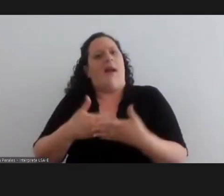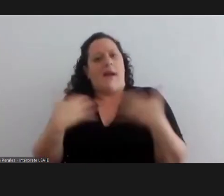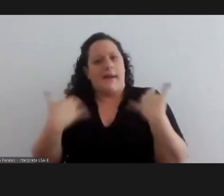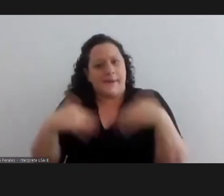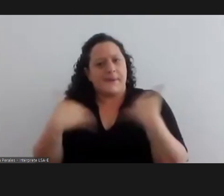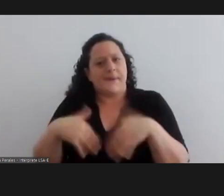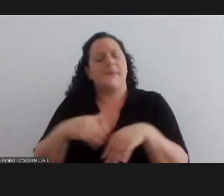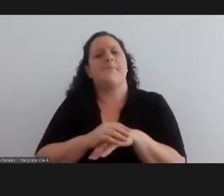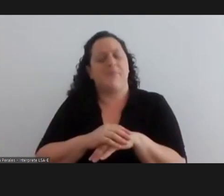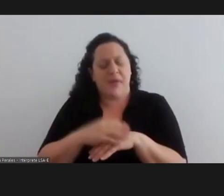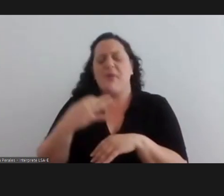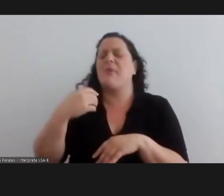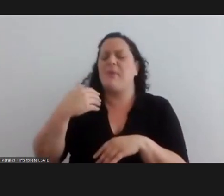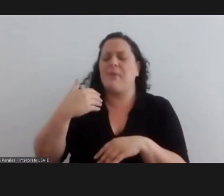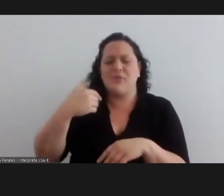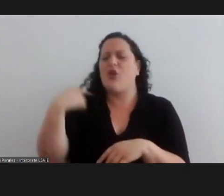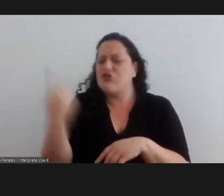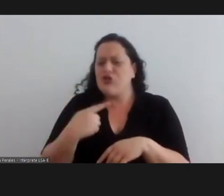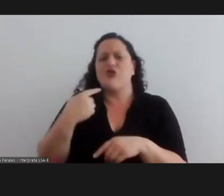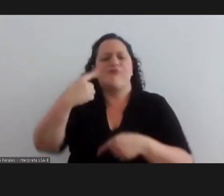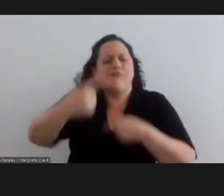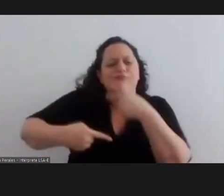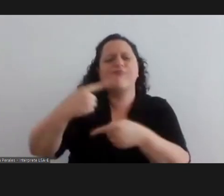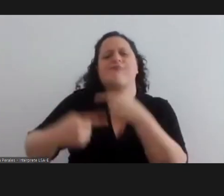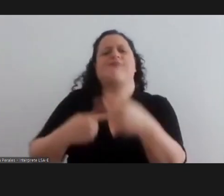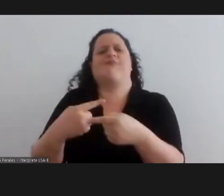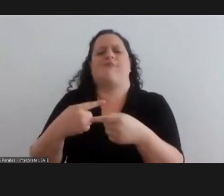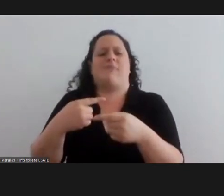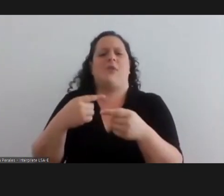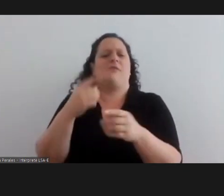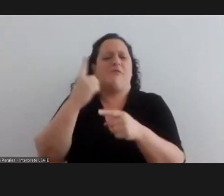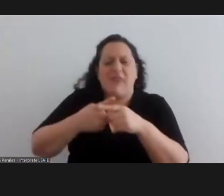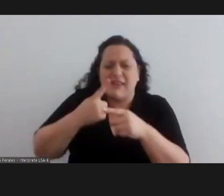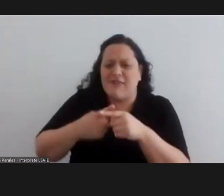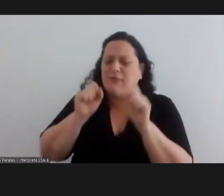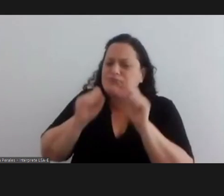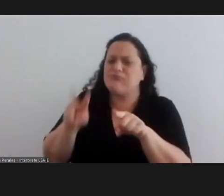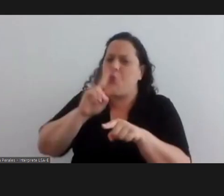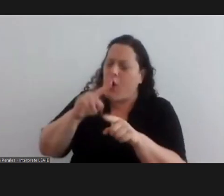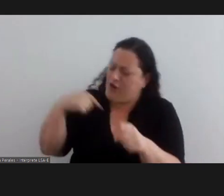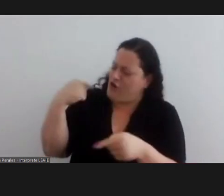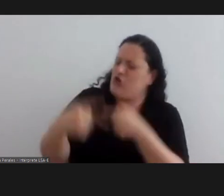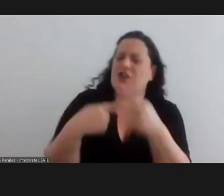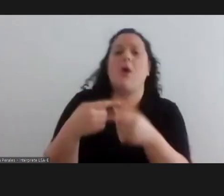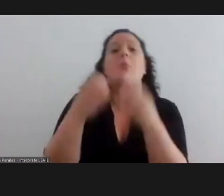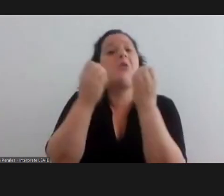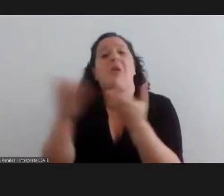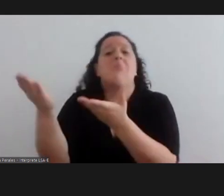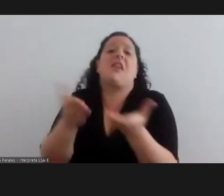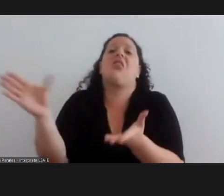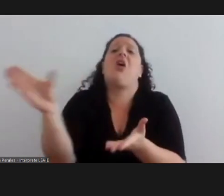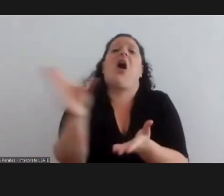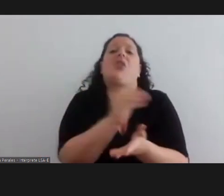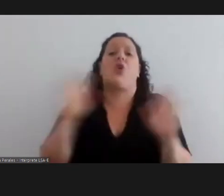done is admirable, we will continue doing this, will continue organizing a women's film festival, and of course we welcome everyone. Women will